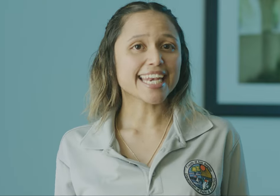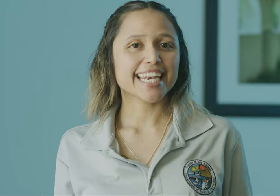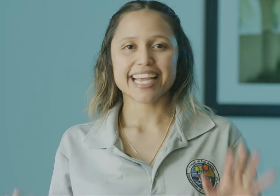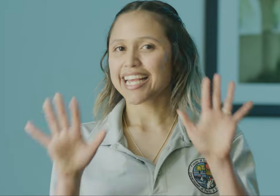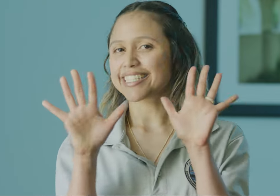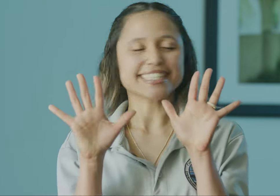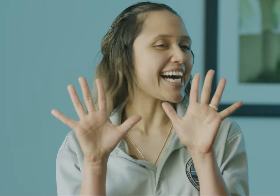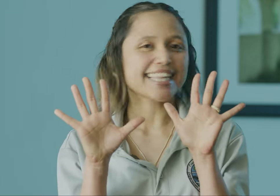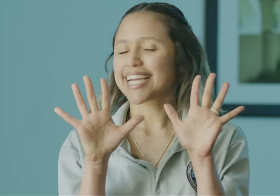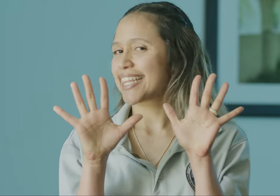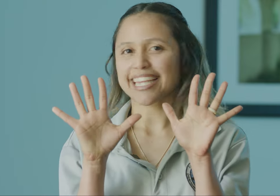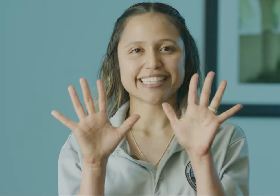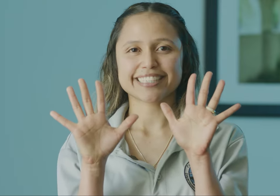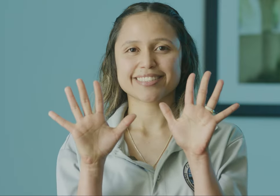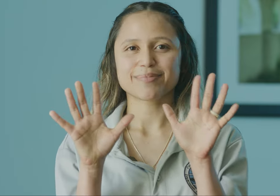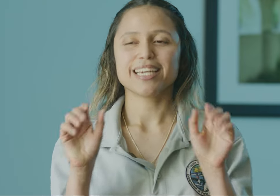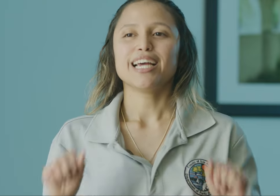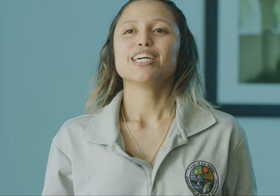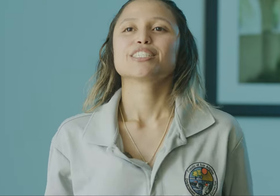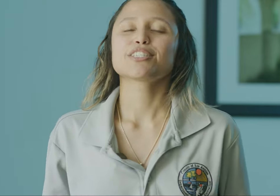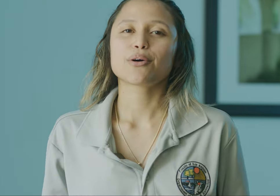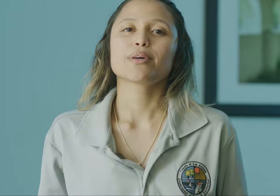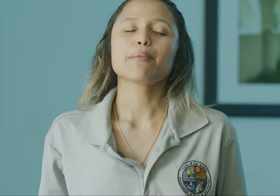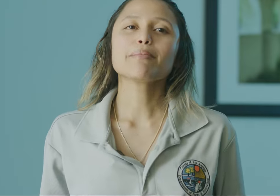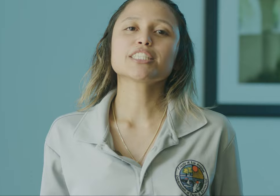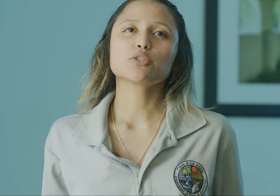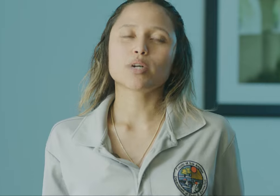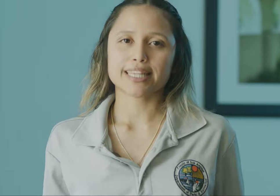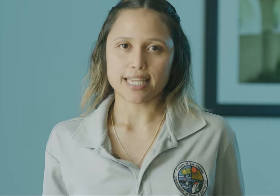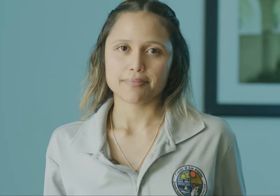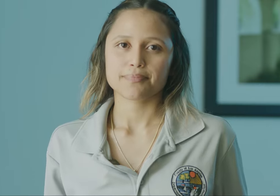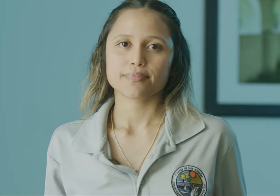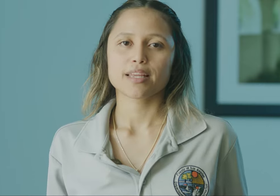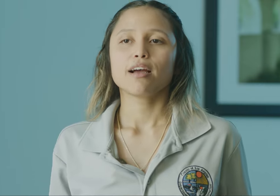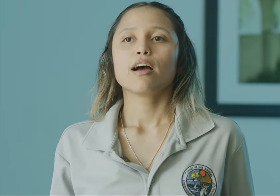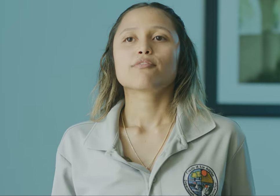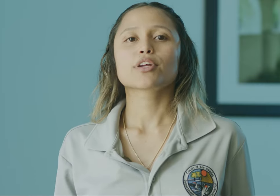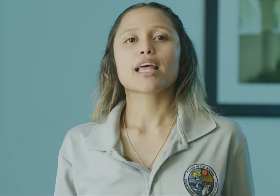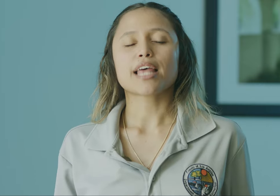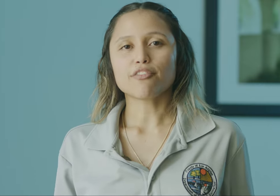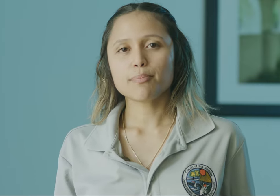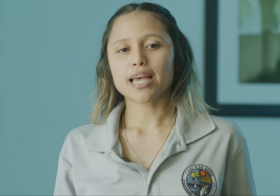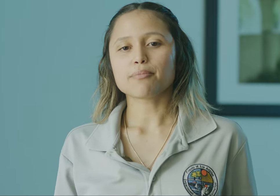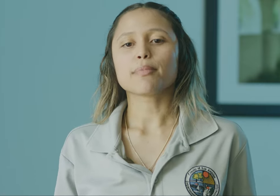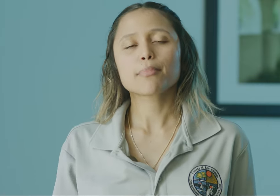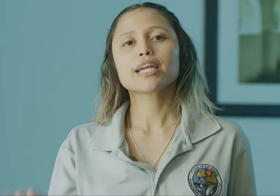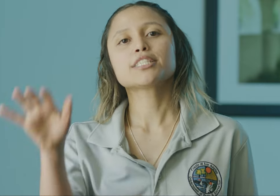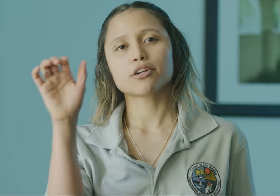is not like this. So let me mention one thing. For the alphabet, remember I told